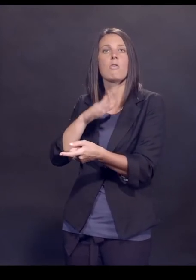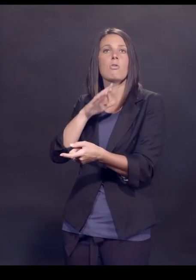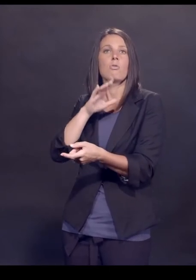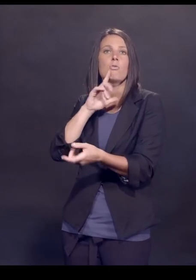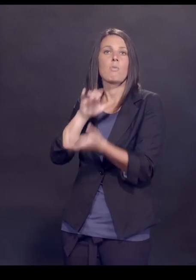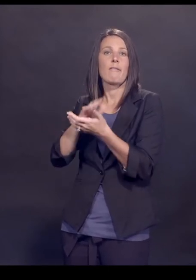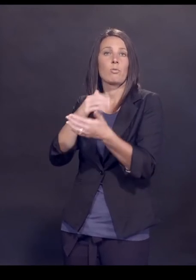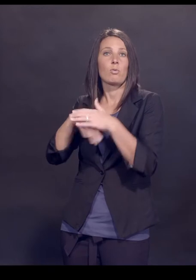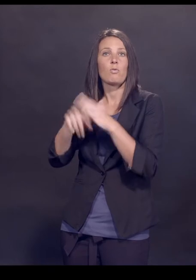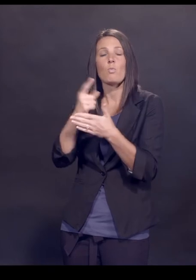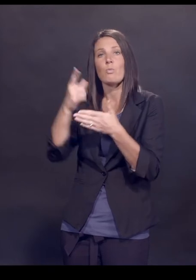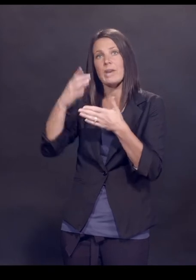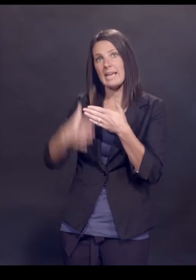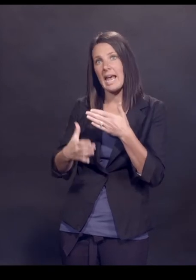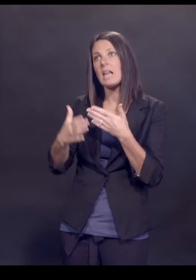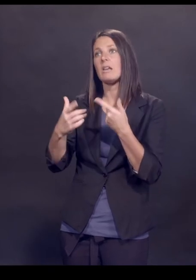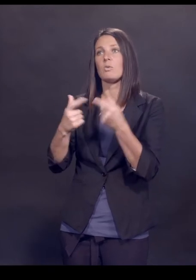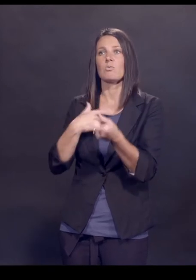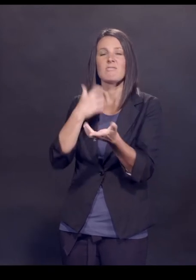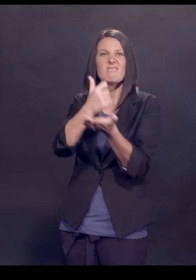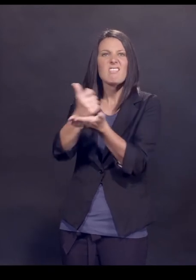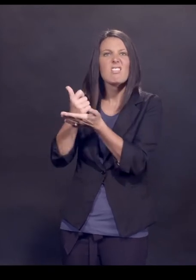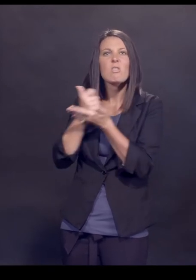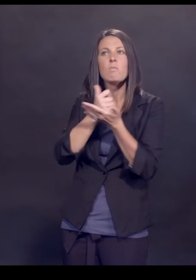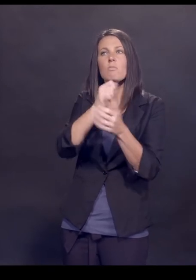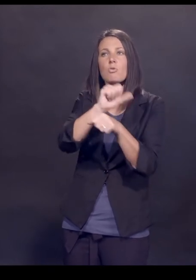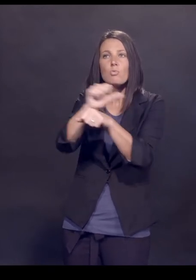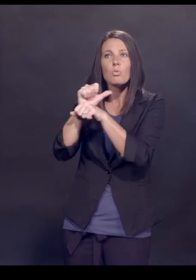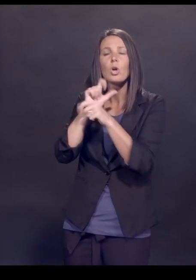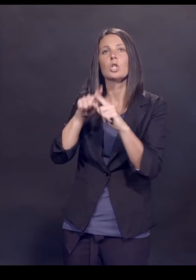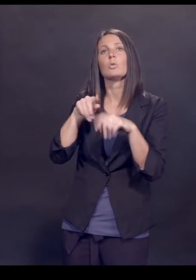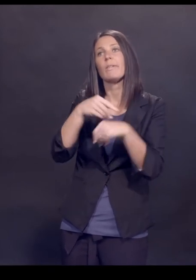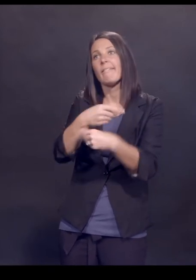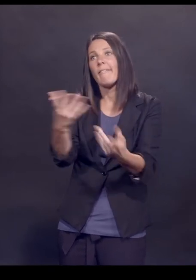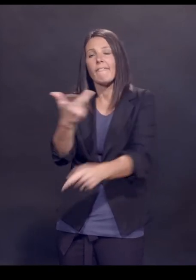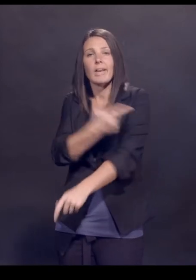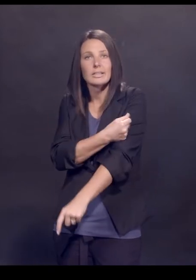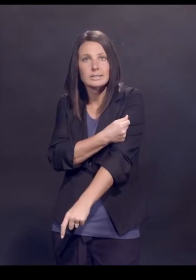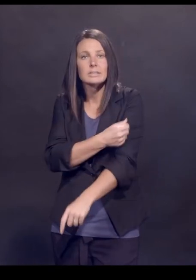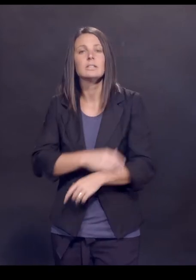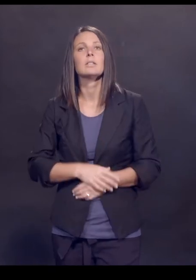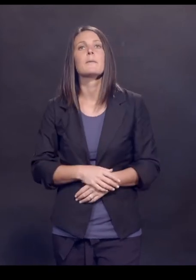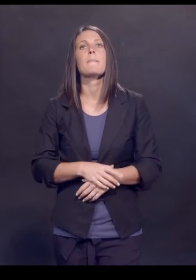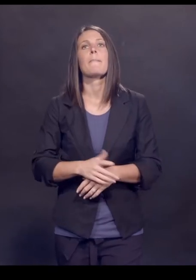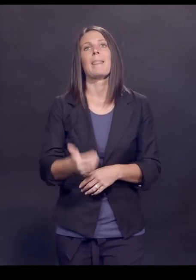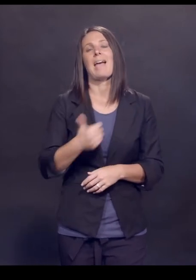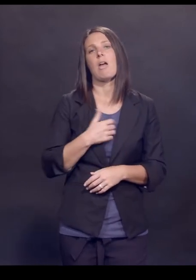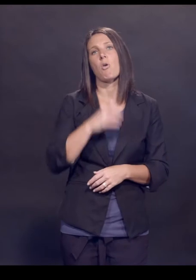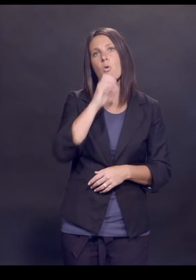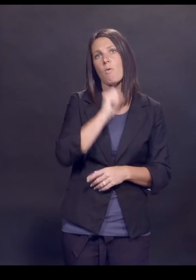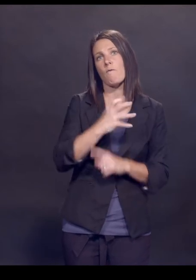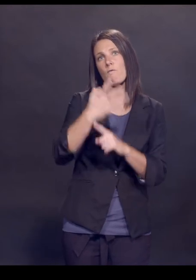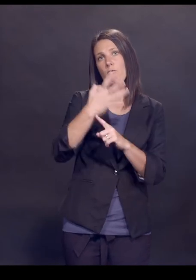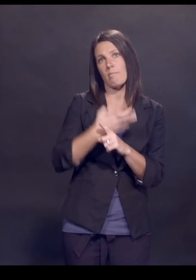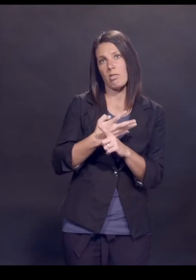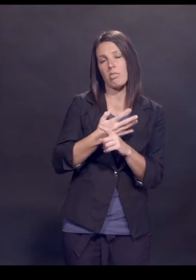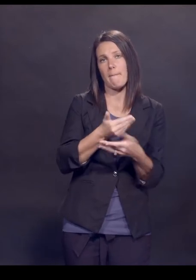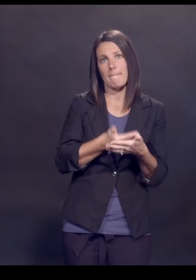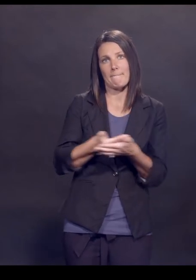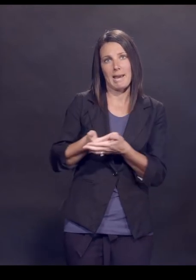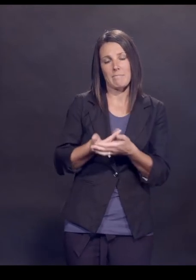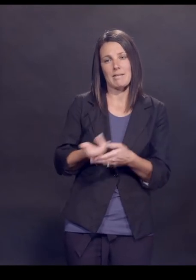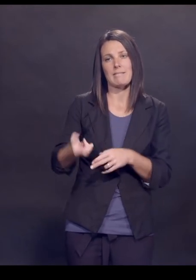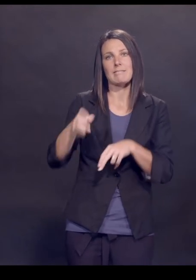on a weekend day, and she was helping the nurse give vaccines. While there was a four-month-old sitting on her